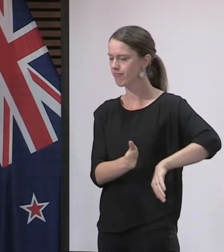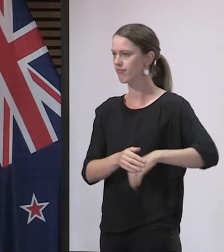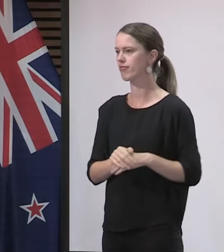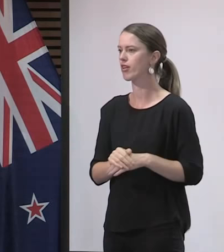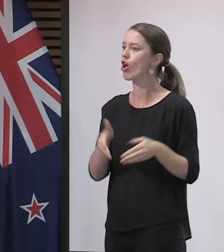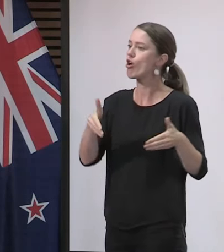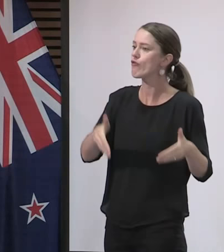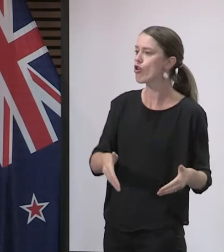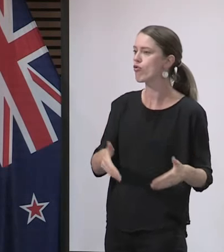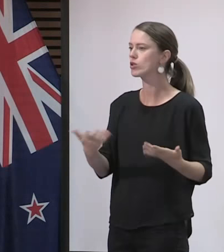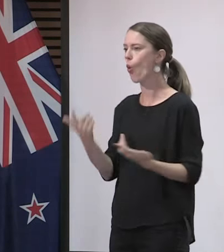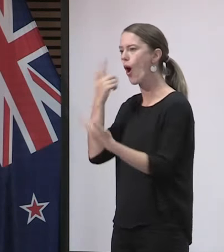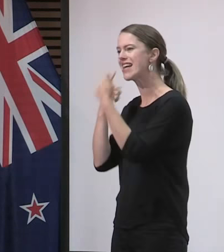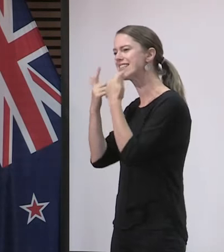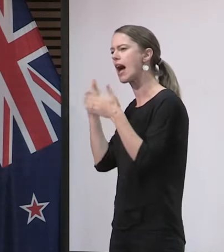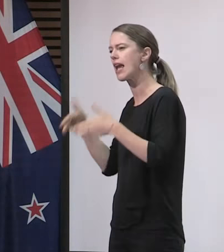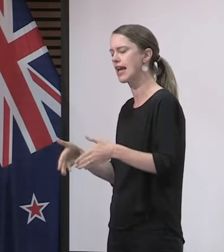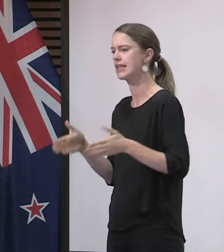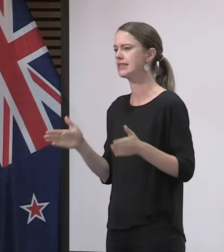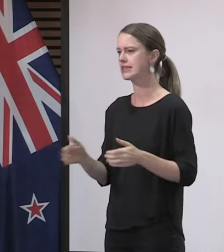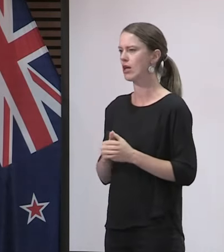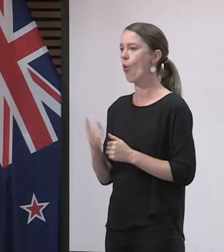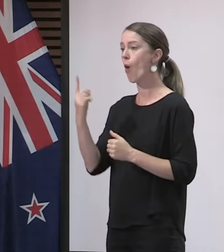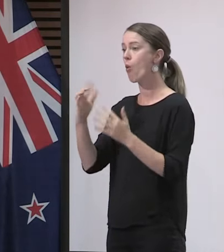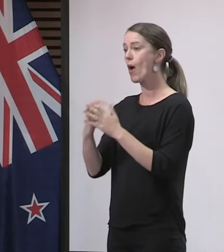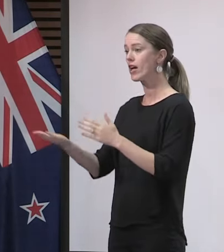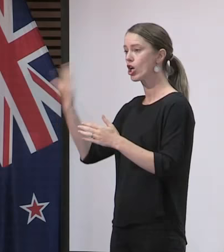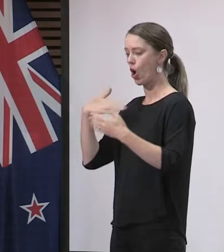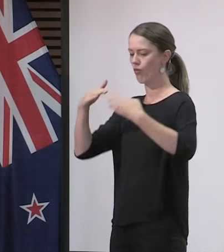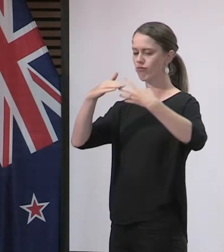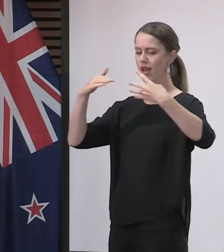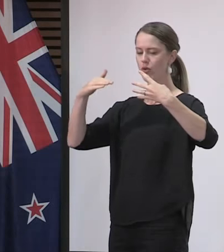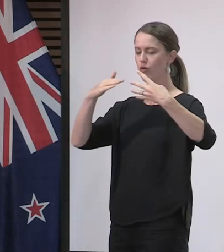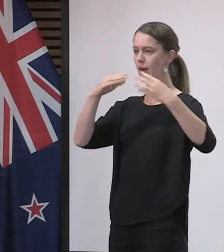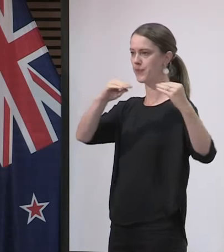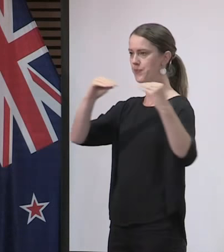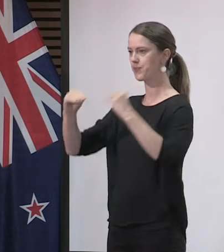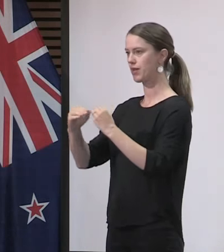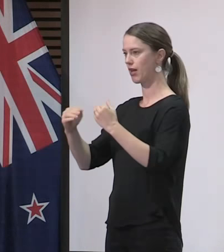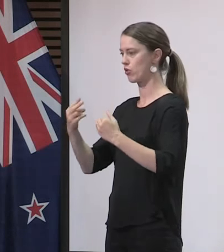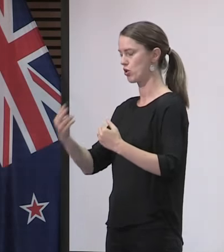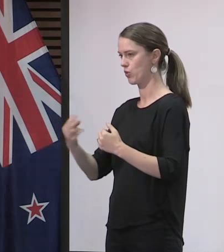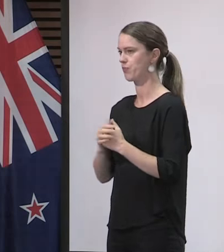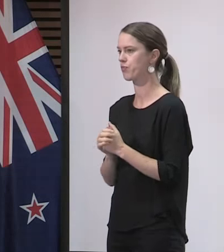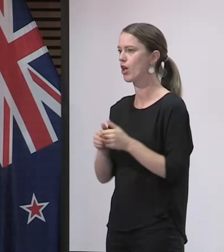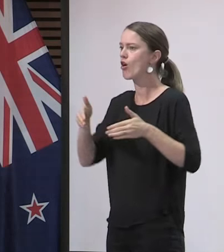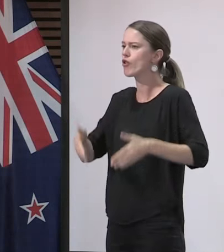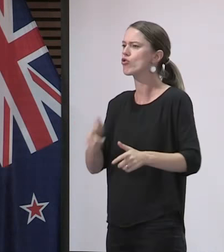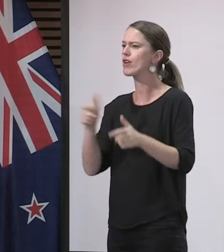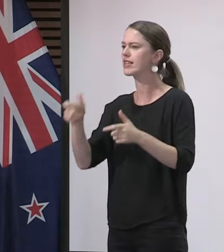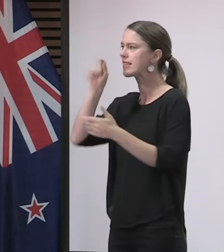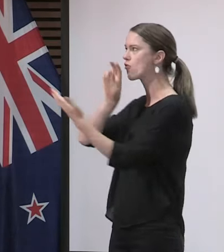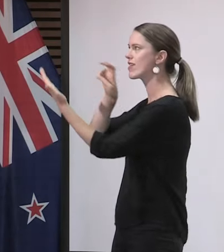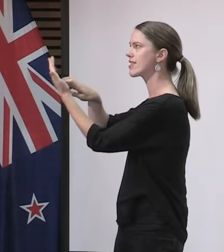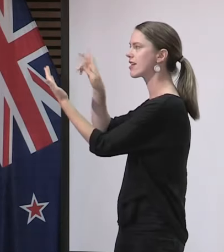tangihanga. Since we moved to Alert Level 2 just over a week ago, funeral directors have been able to register funerals and tangihanga